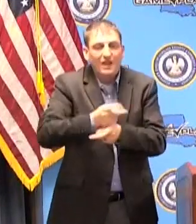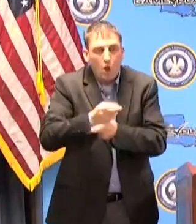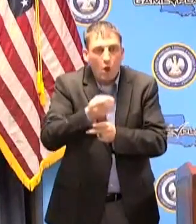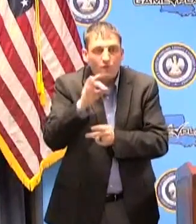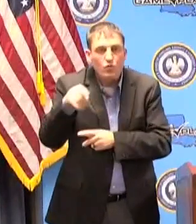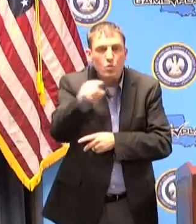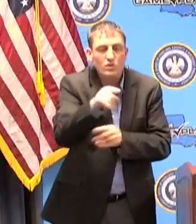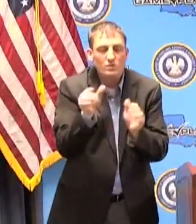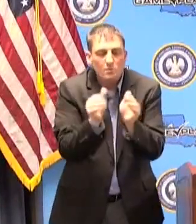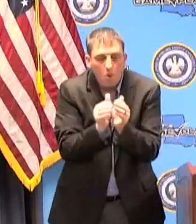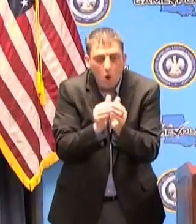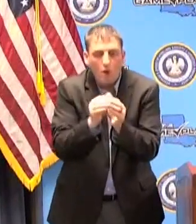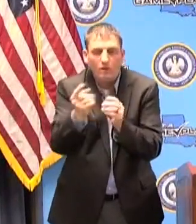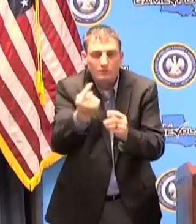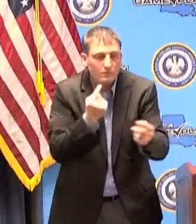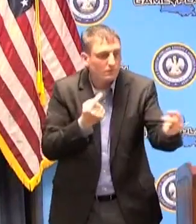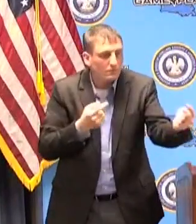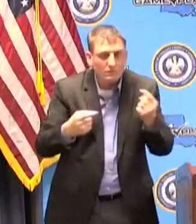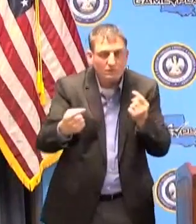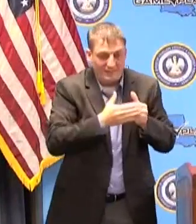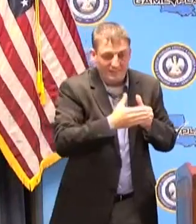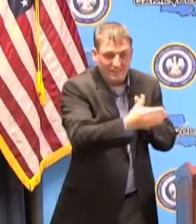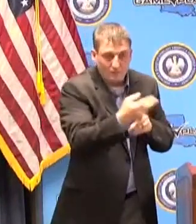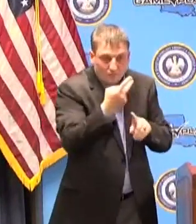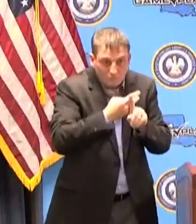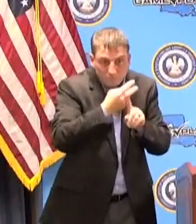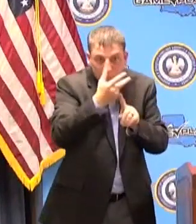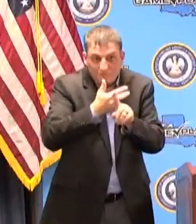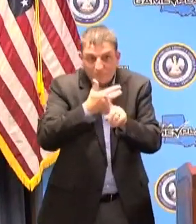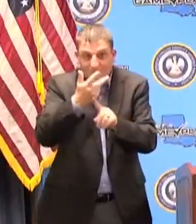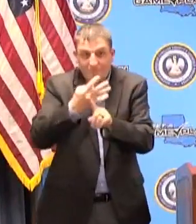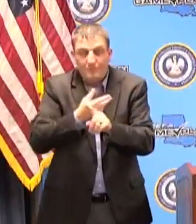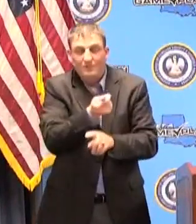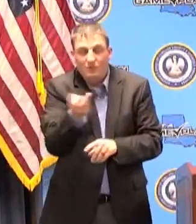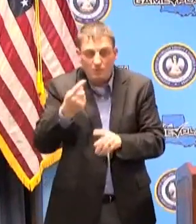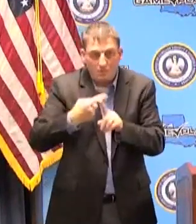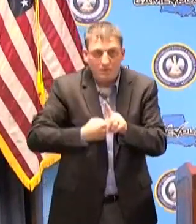over the next several months and allowing you to receive the best care thank you you